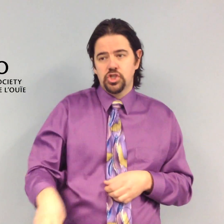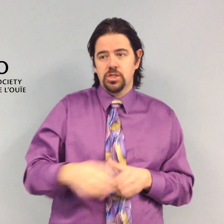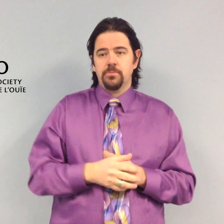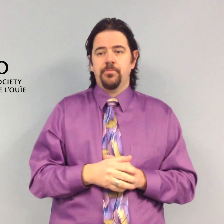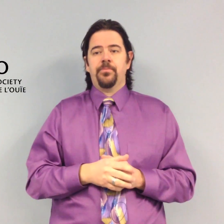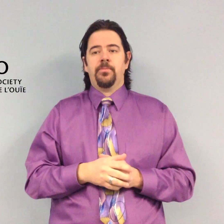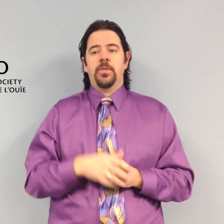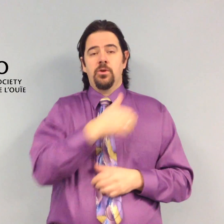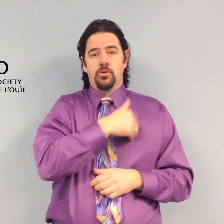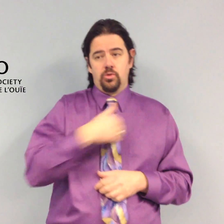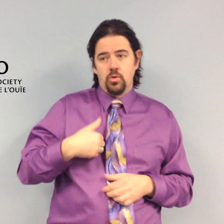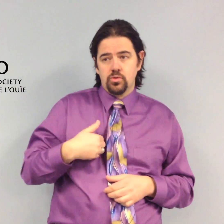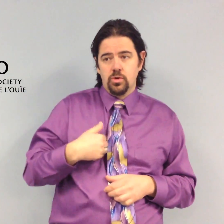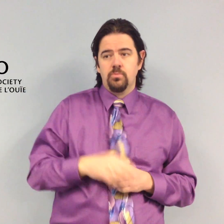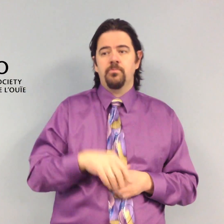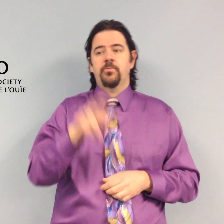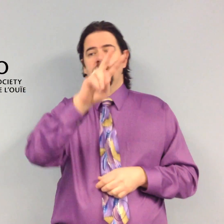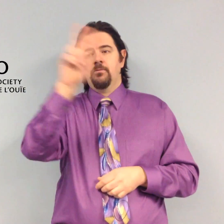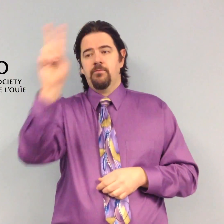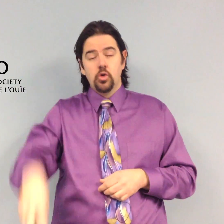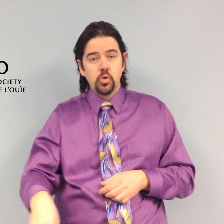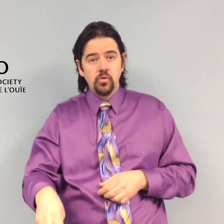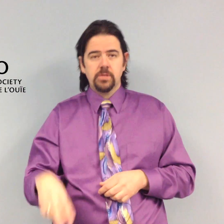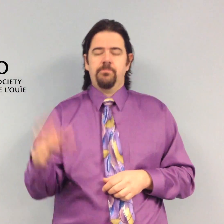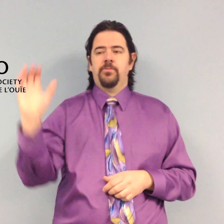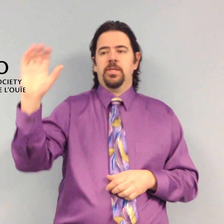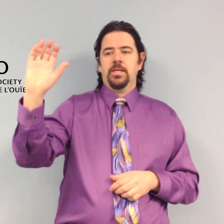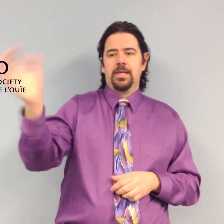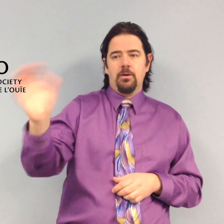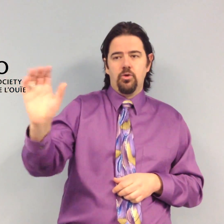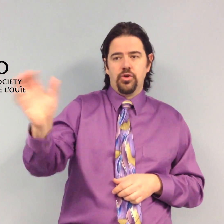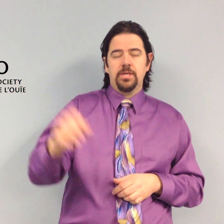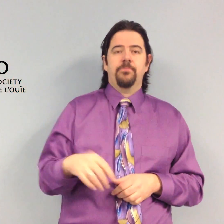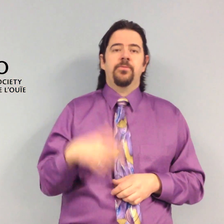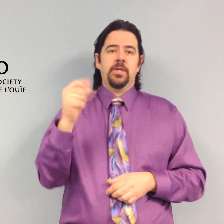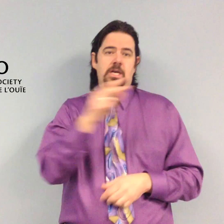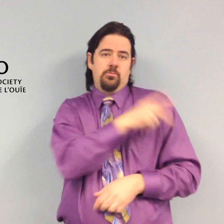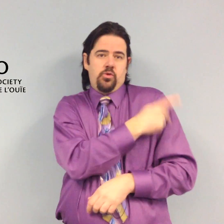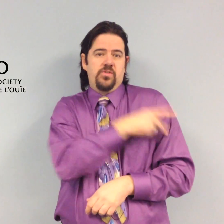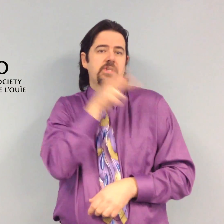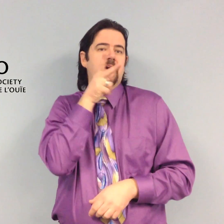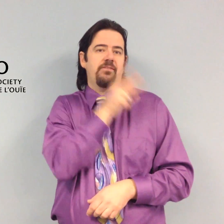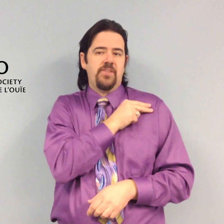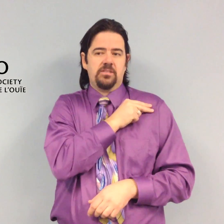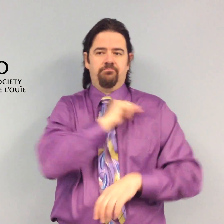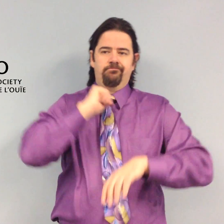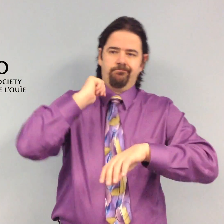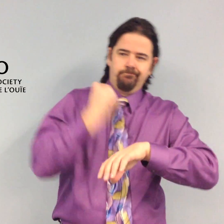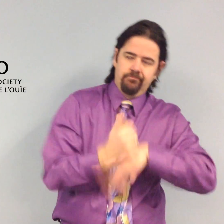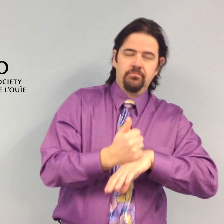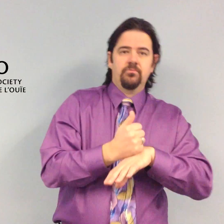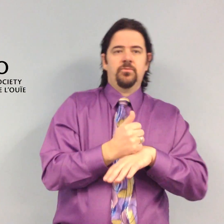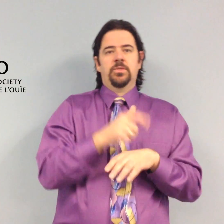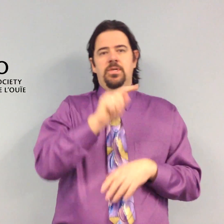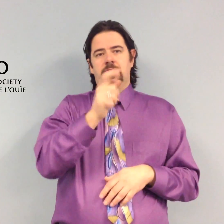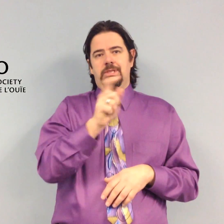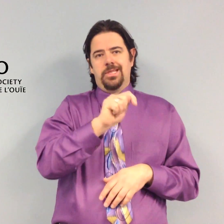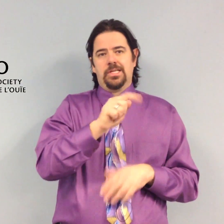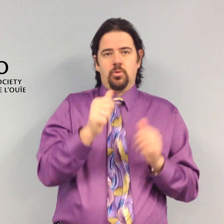Region, Peel Region, Windsor, Toronto, Calgary, Vancouver, Nova